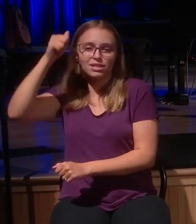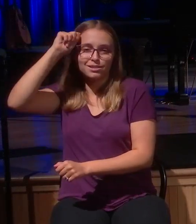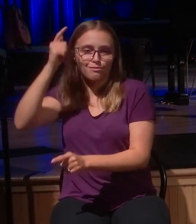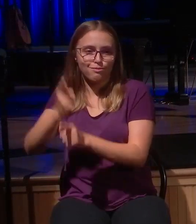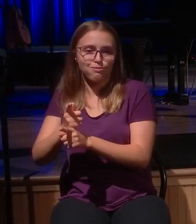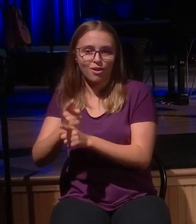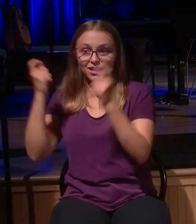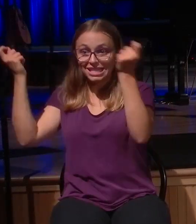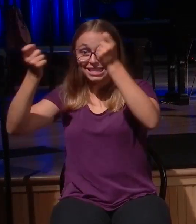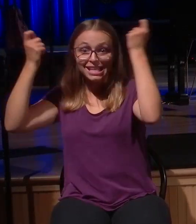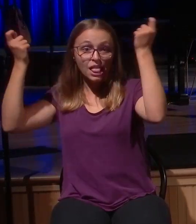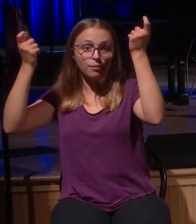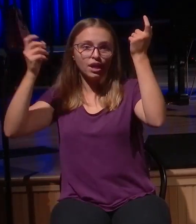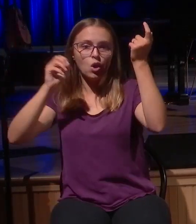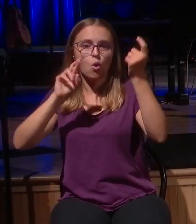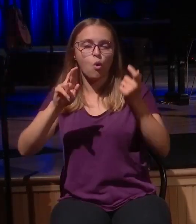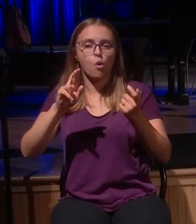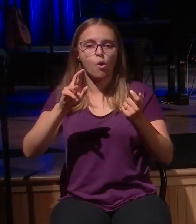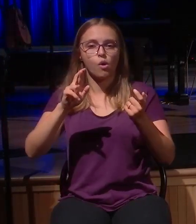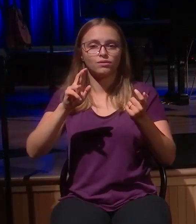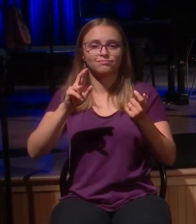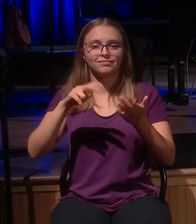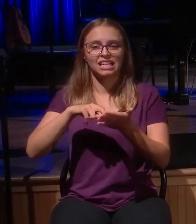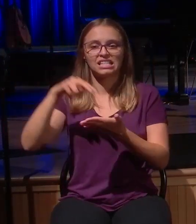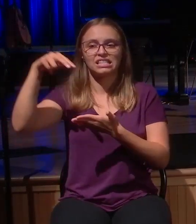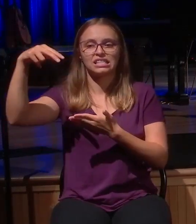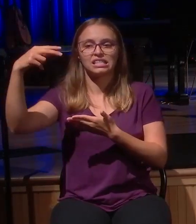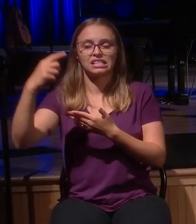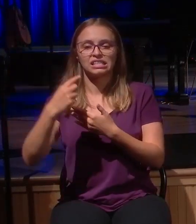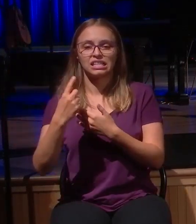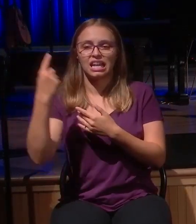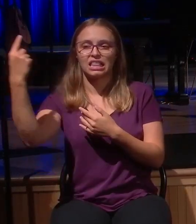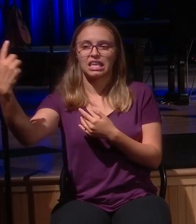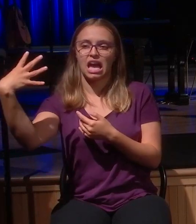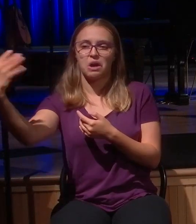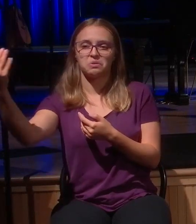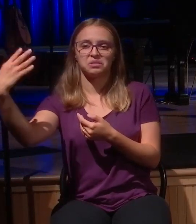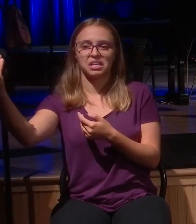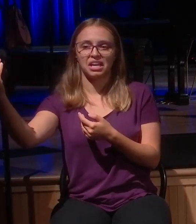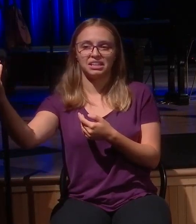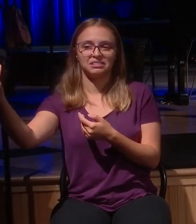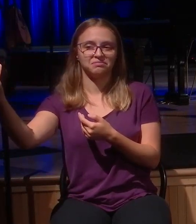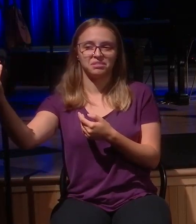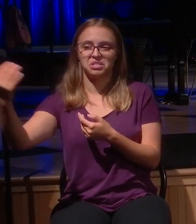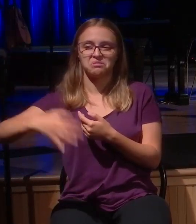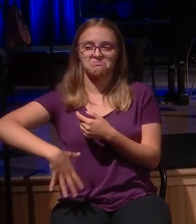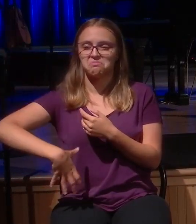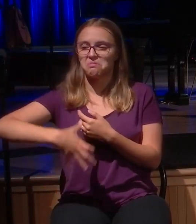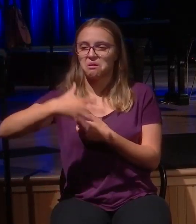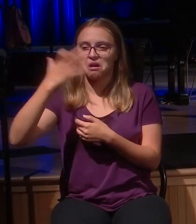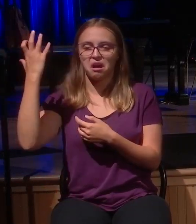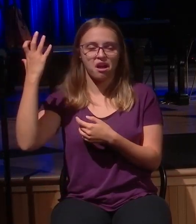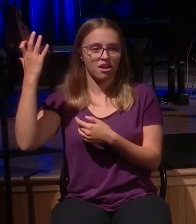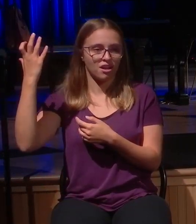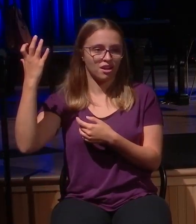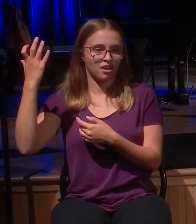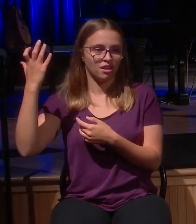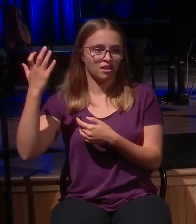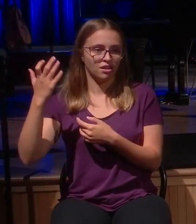with anger and bitterness? My friend that's what they do. And they crucified our Lord. But listen. Jesus the younger brother in this